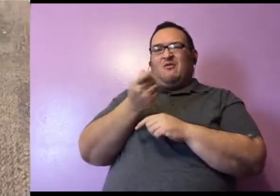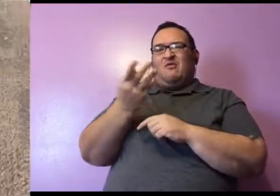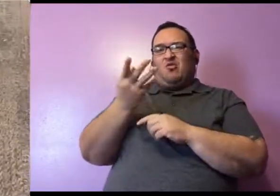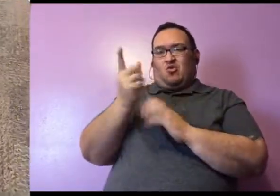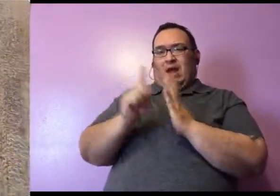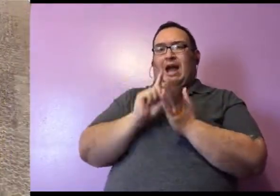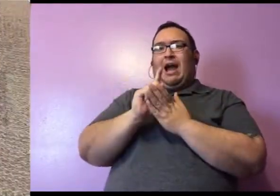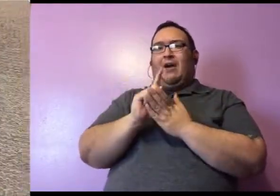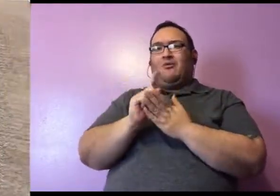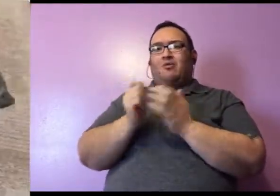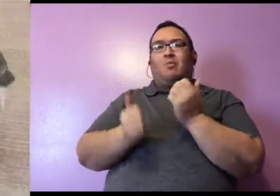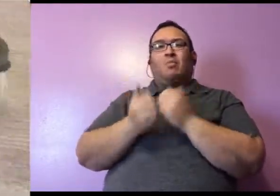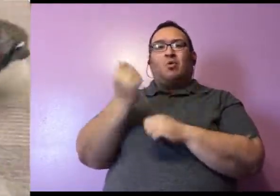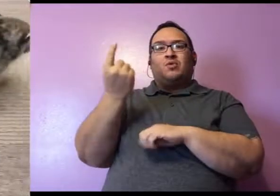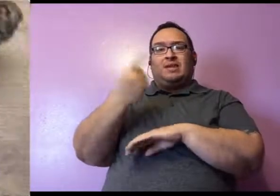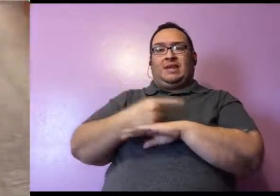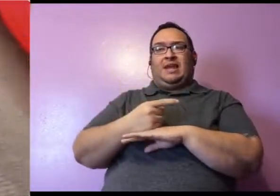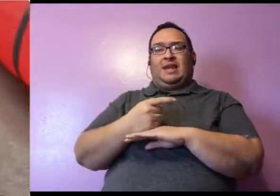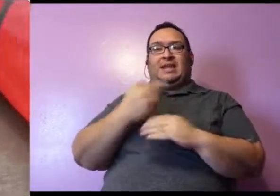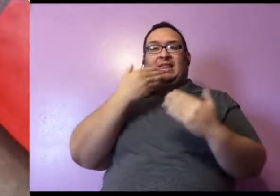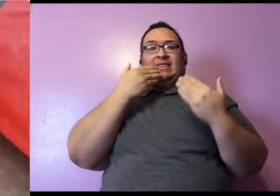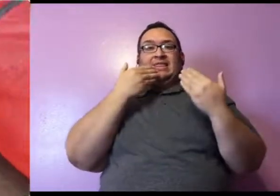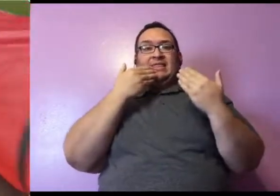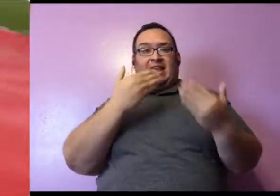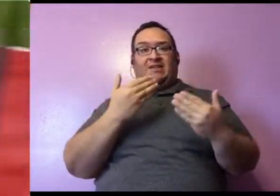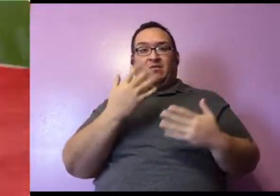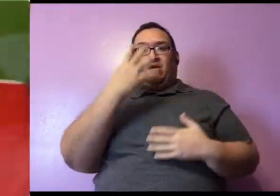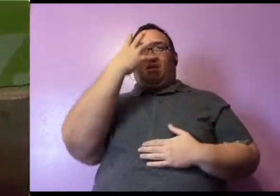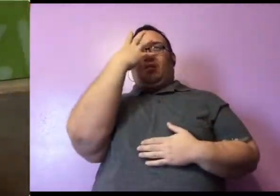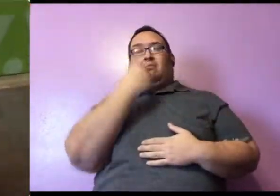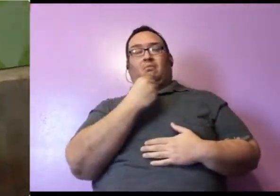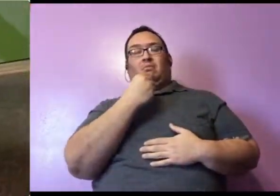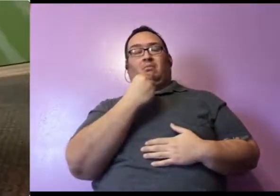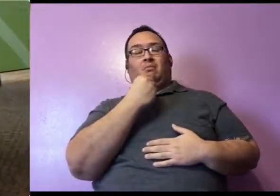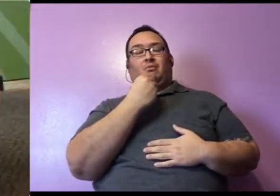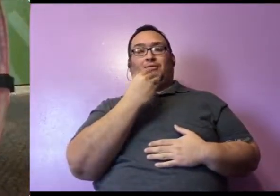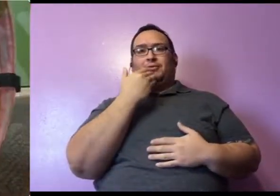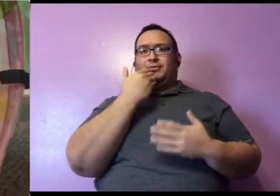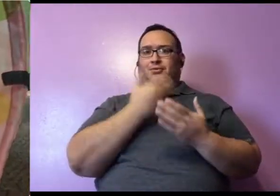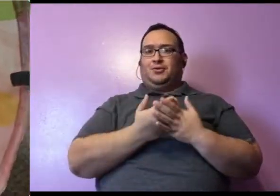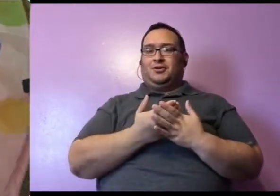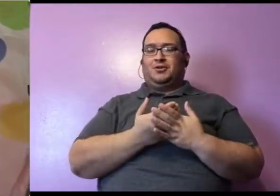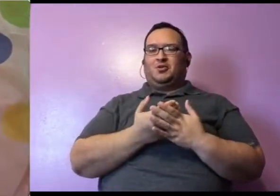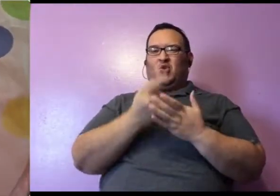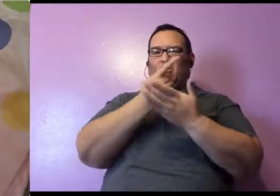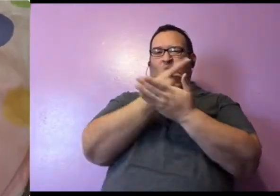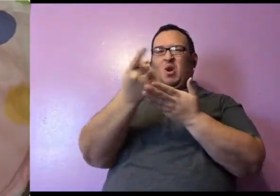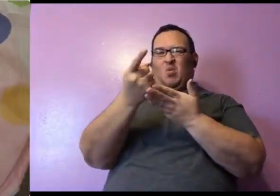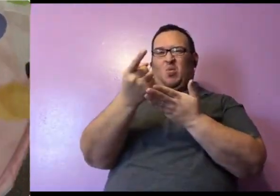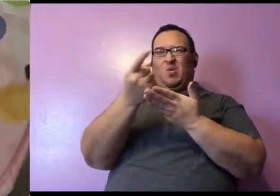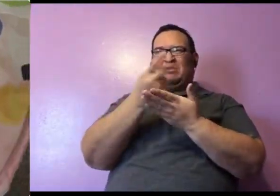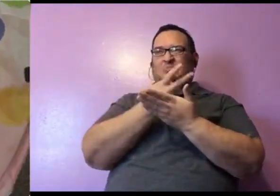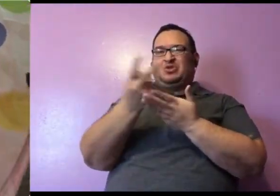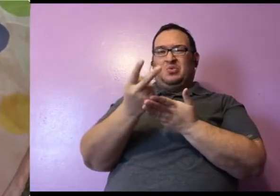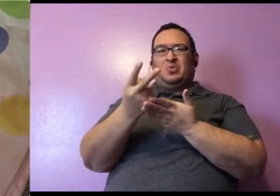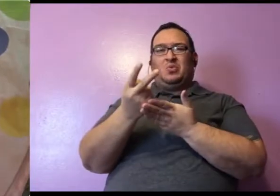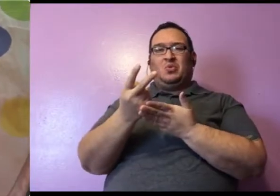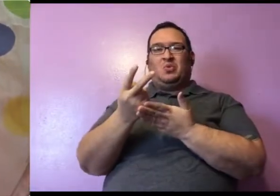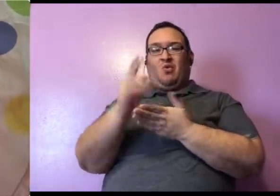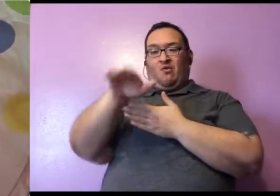for most of the day. Thankfully, she's a really good sleeper. So after the first week or so, she was sleeping through the night and